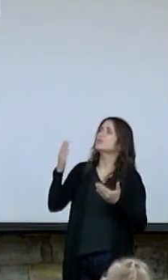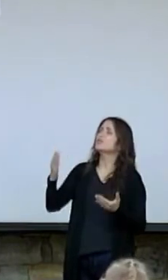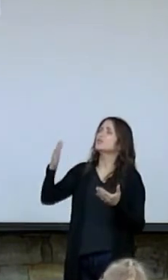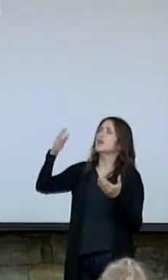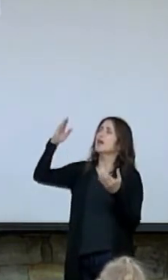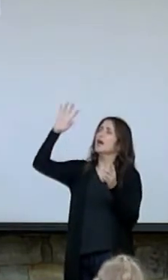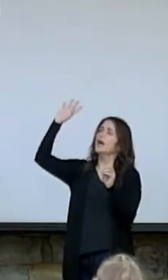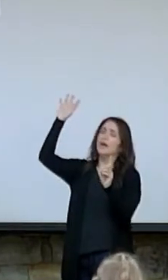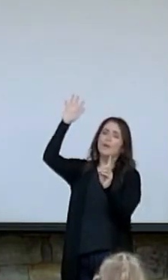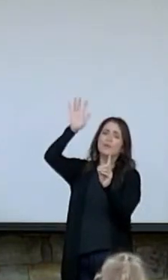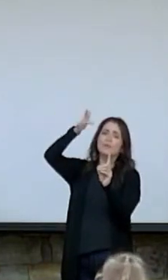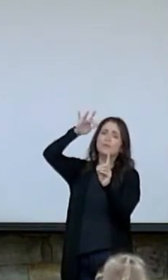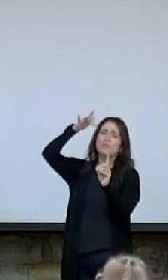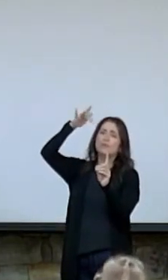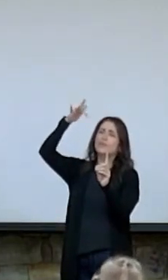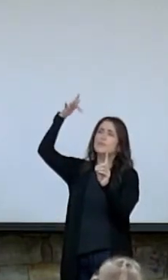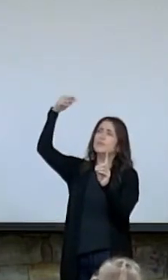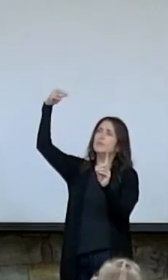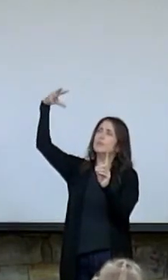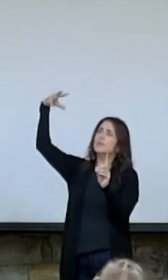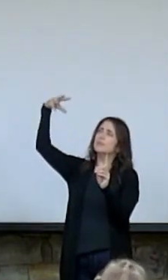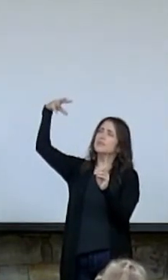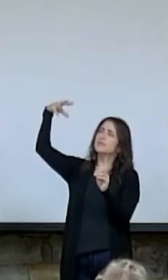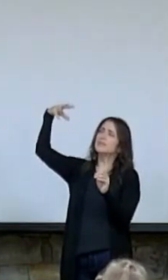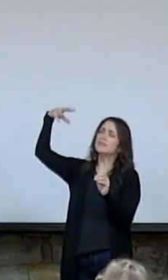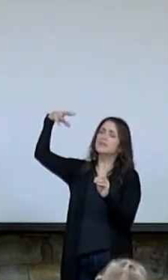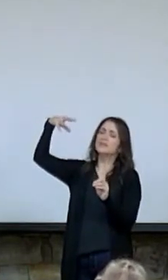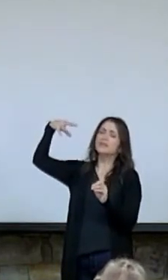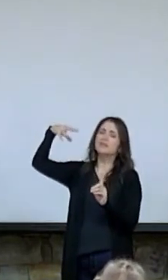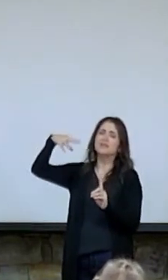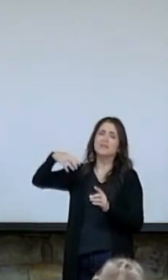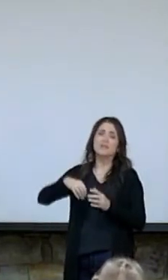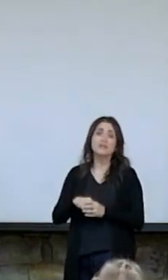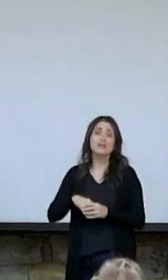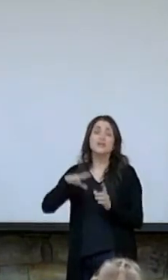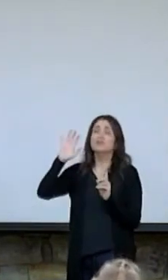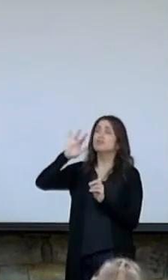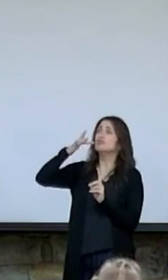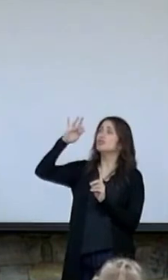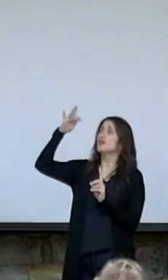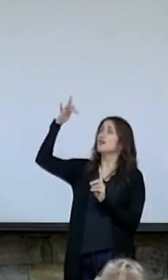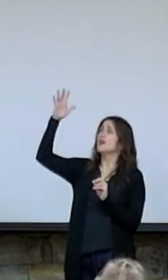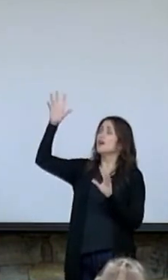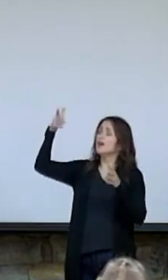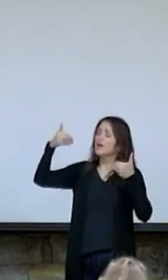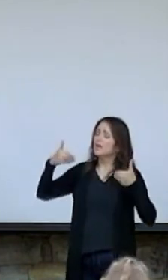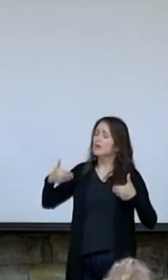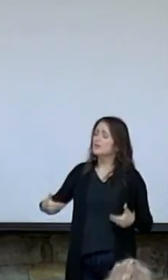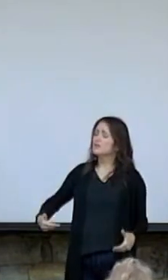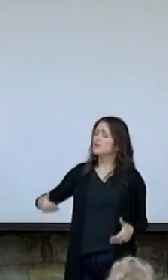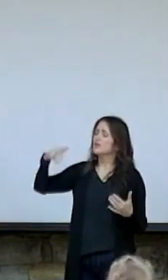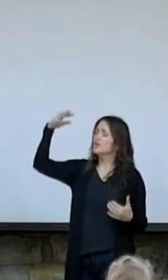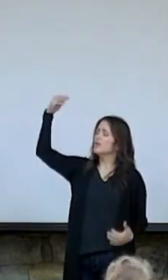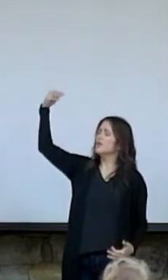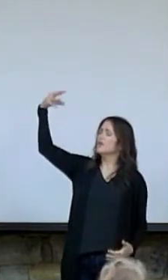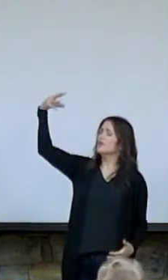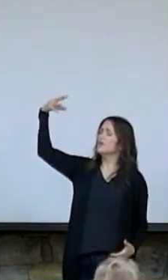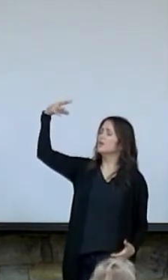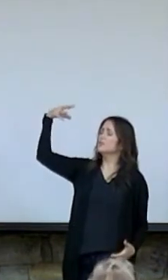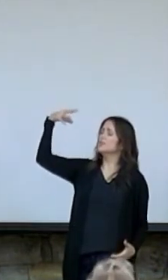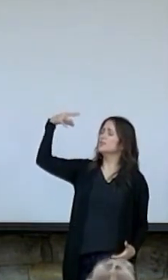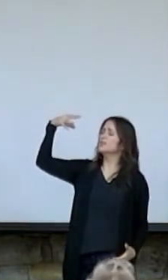shine on me shine on